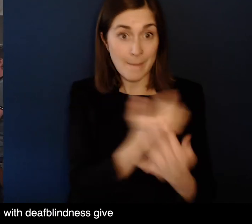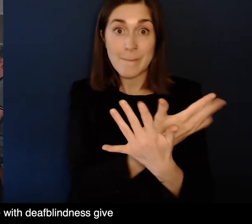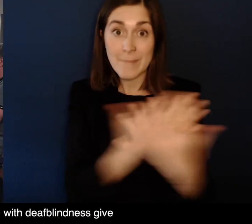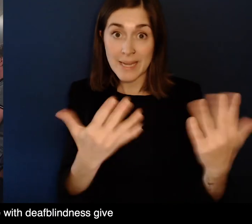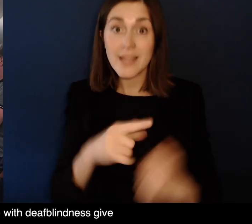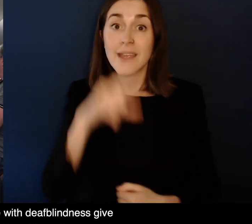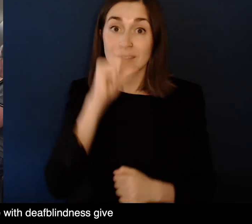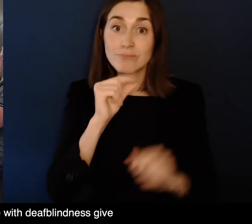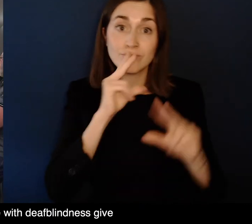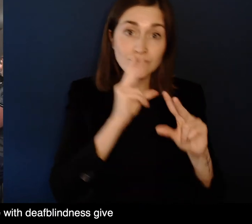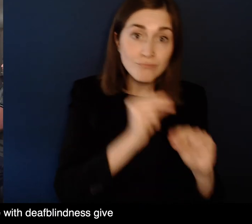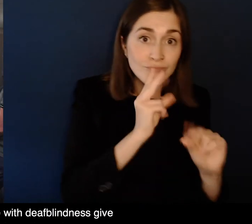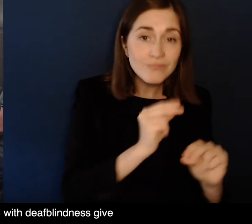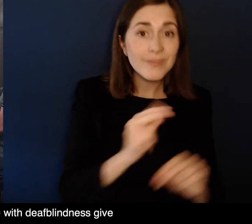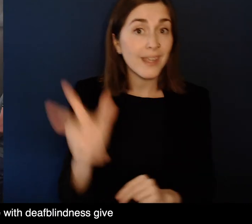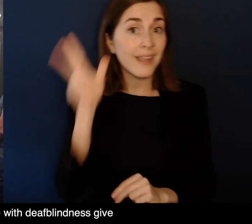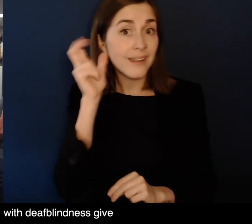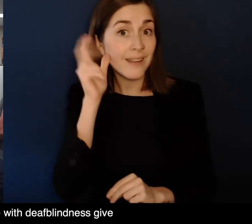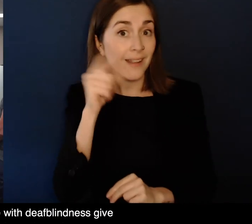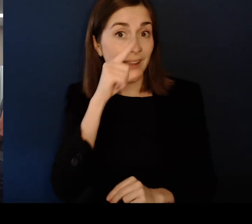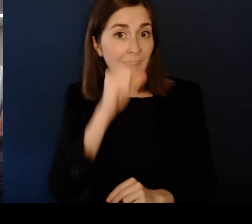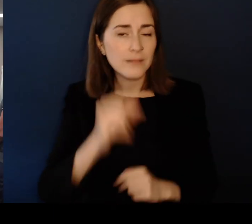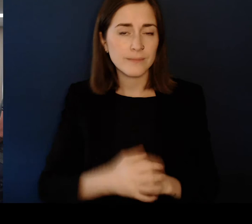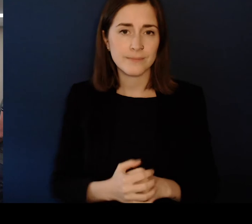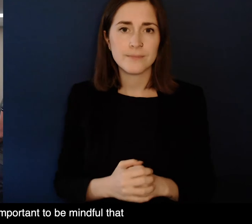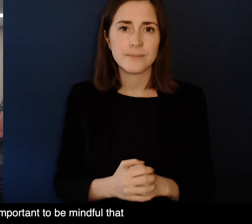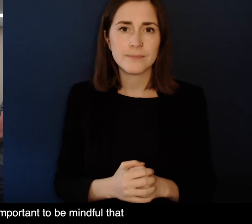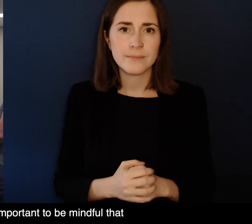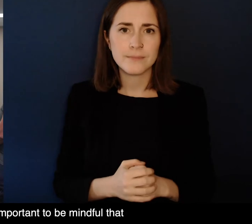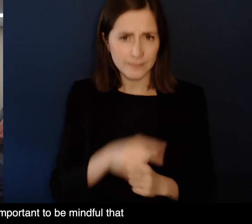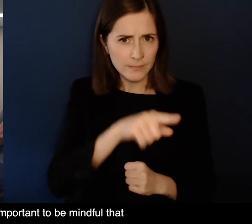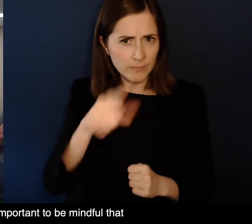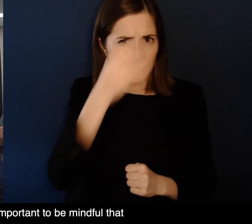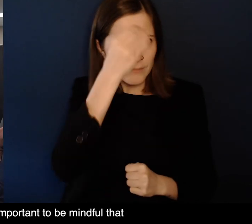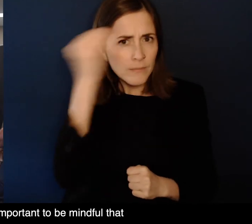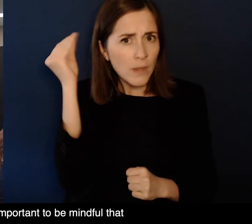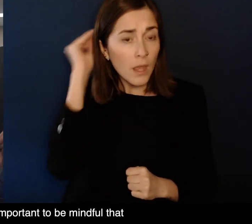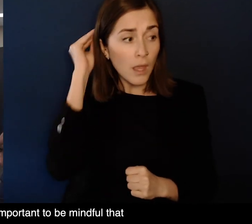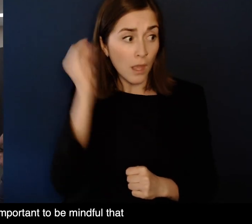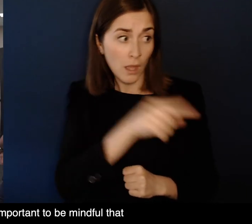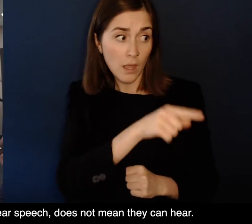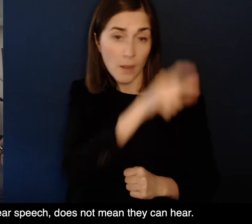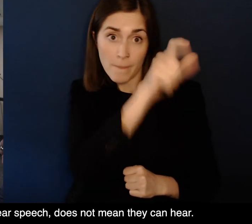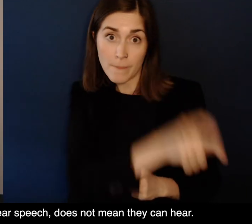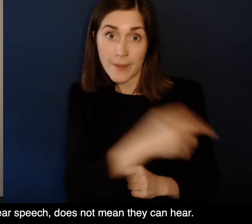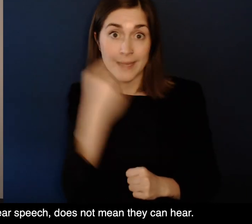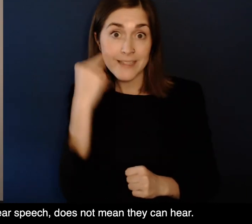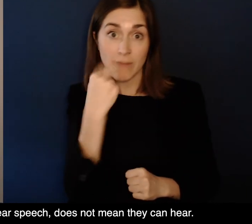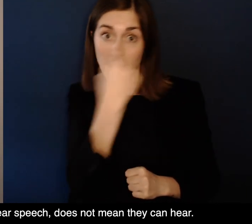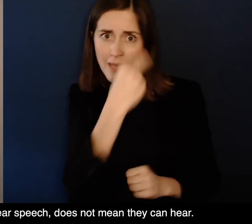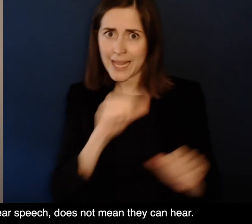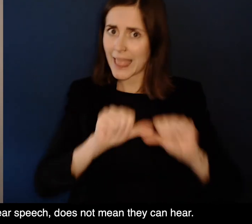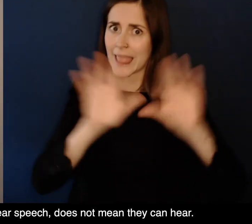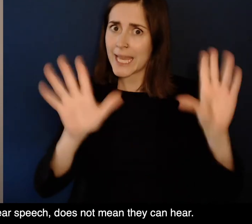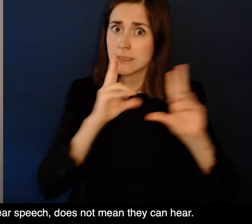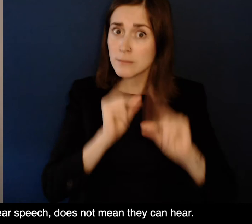-Blindness give and receive information using speech. However, it is important to be mindful that just because someone has